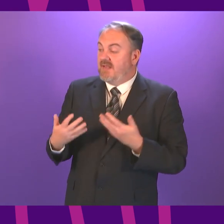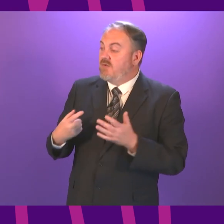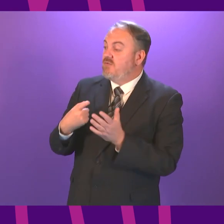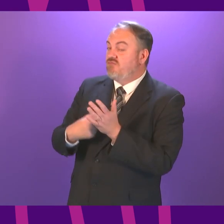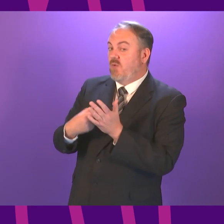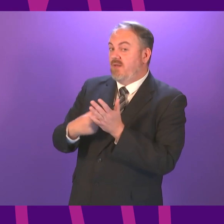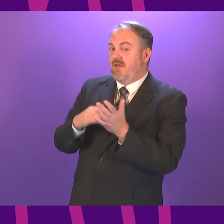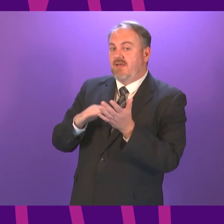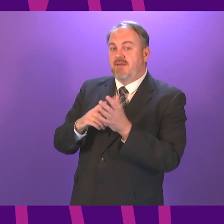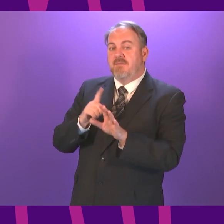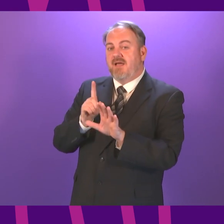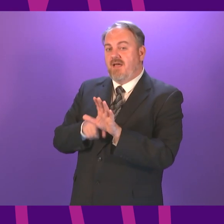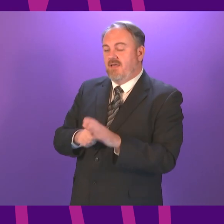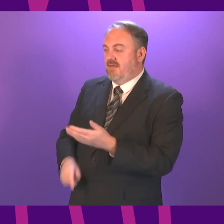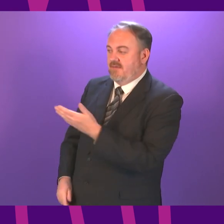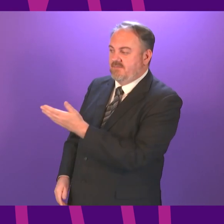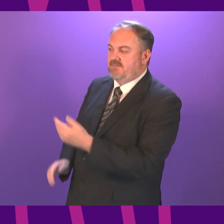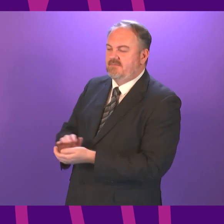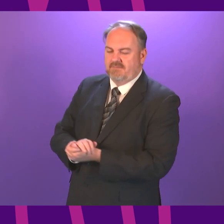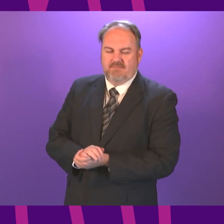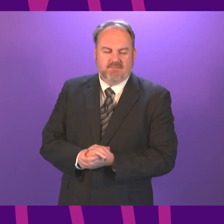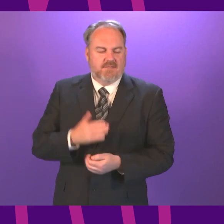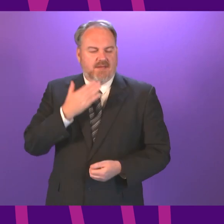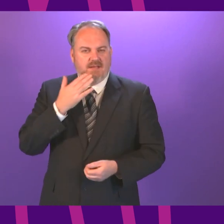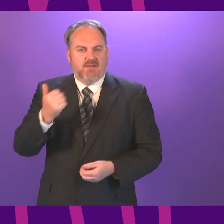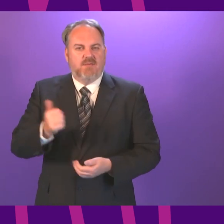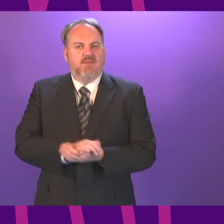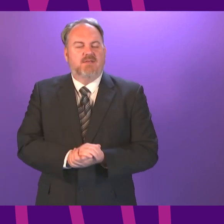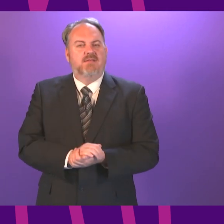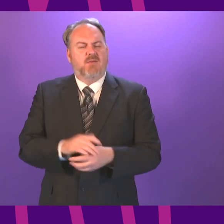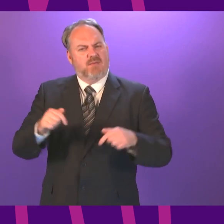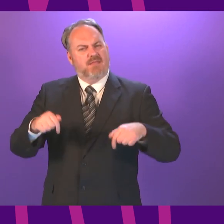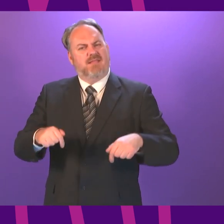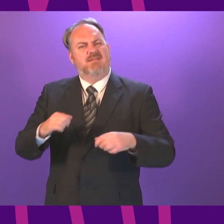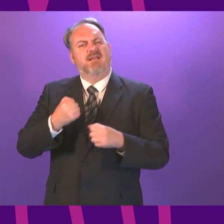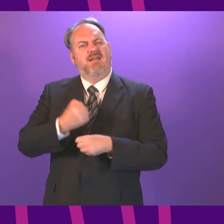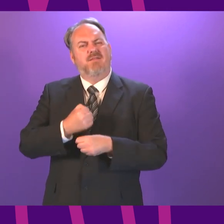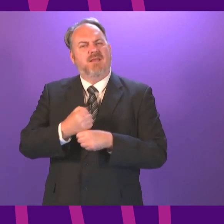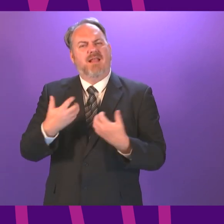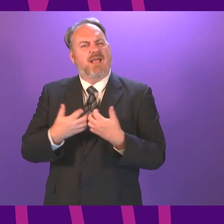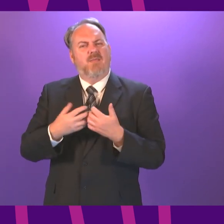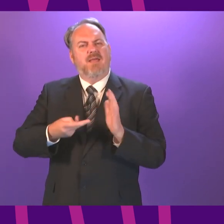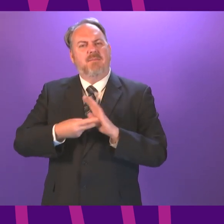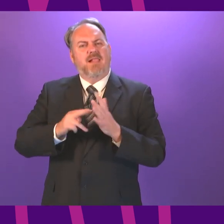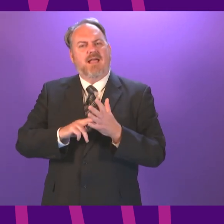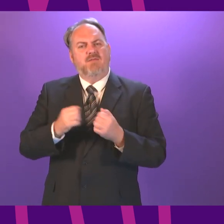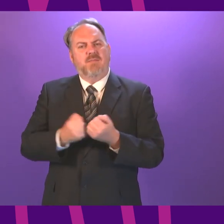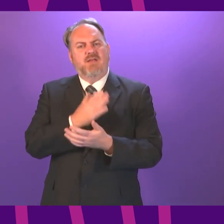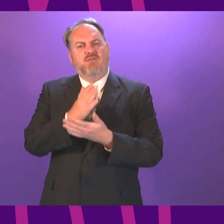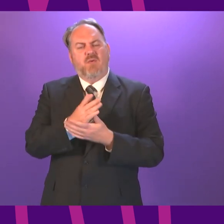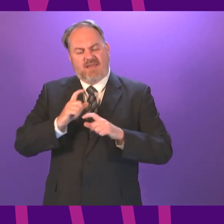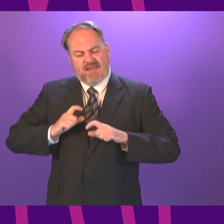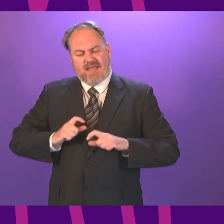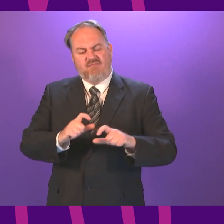followed by Annie Wells thank you presiding officer can the first minister outline how this government will continue to take forward the actions and the equally safe strategy